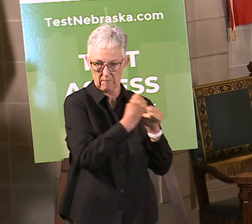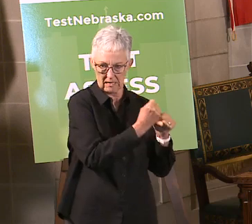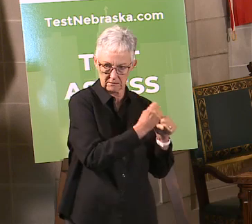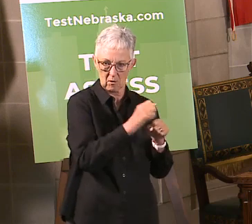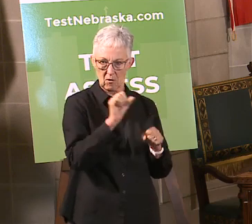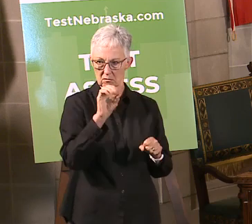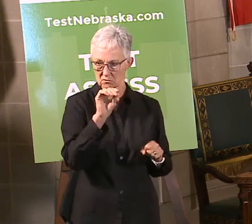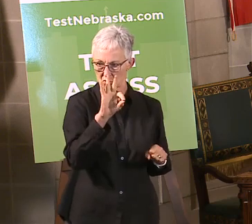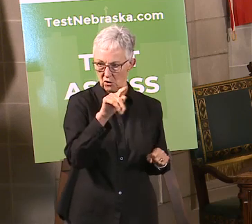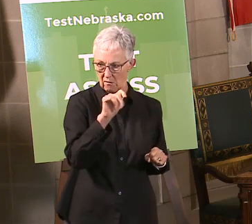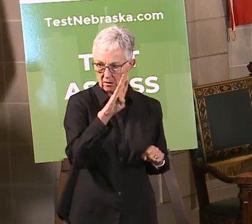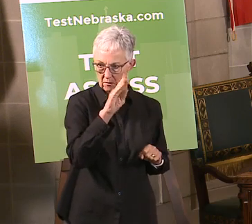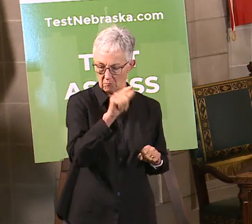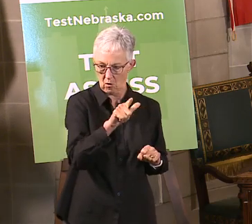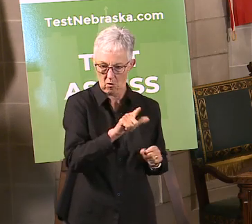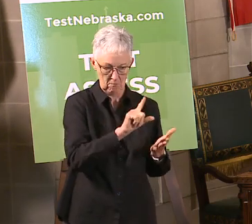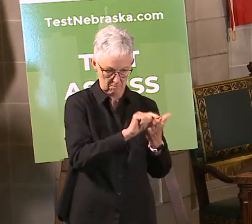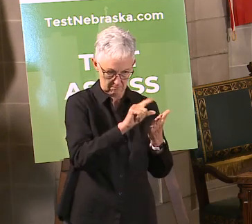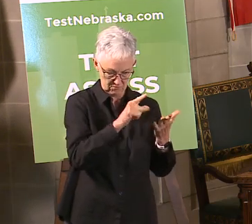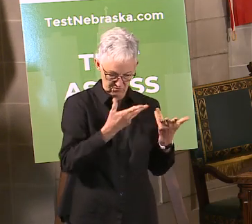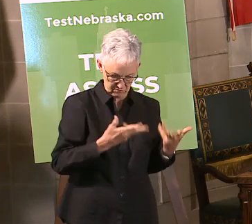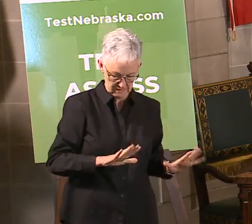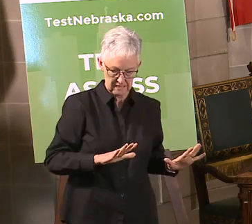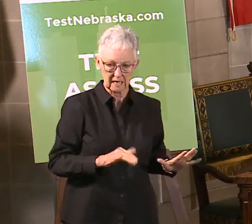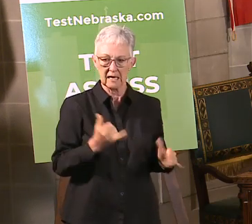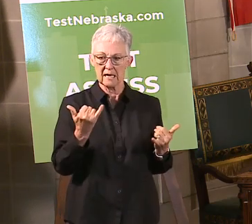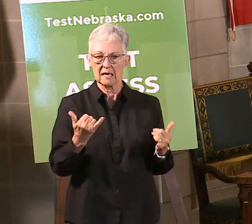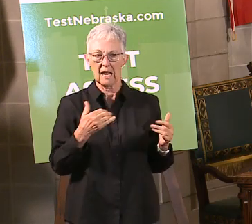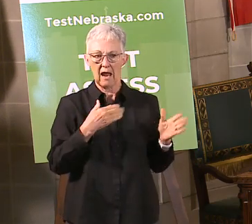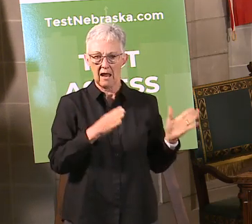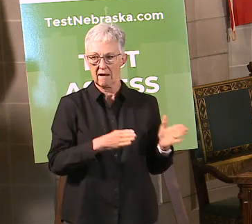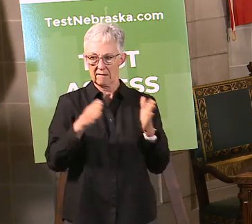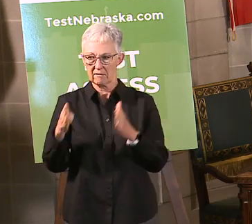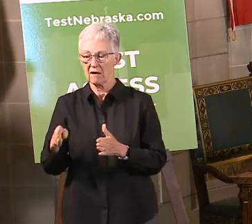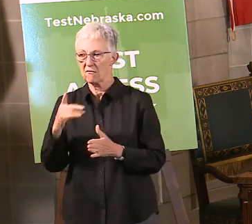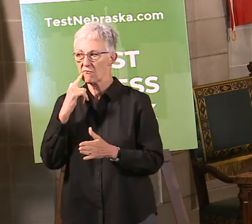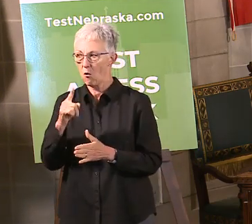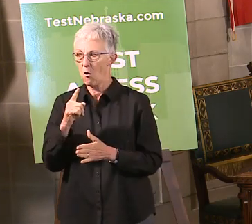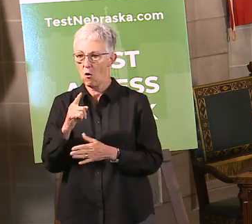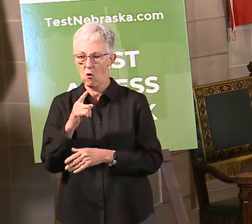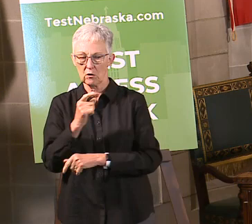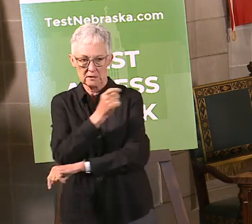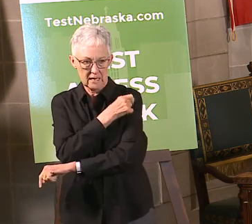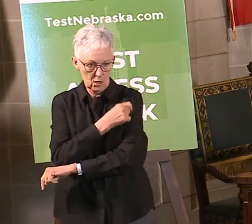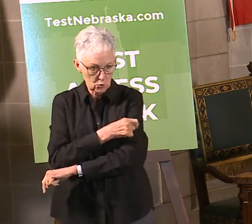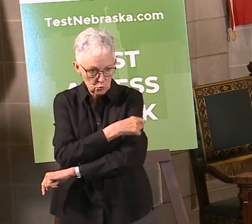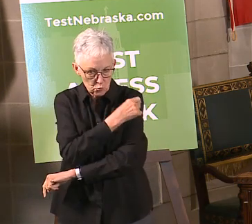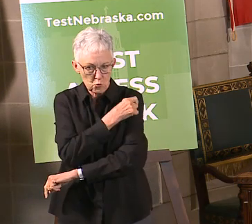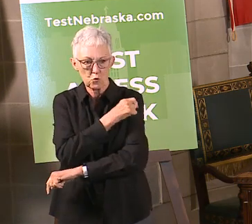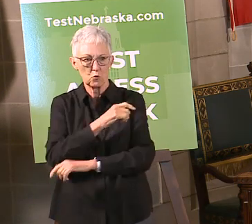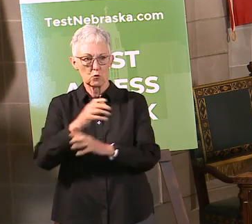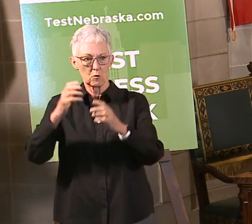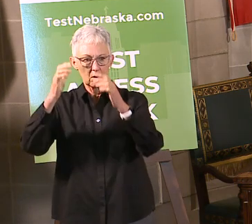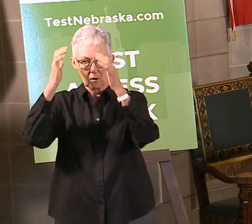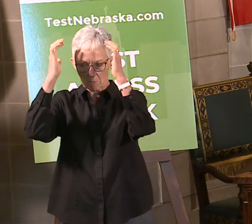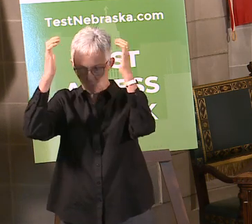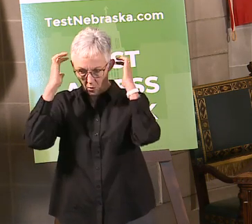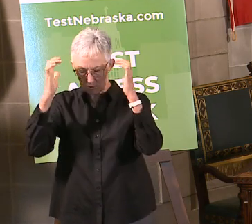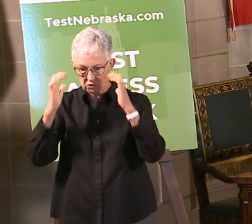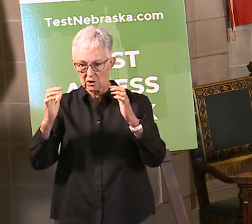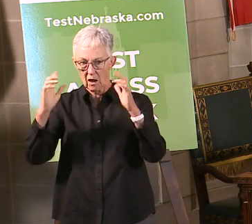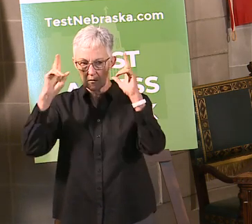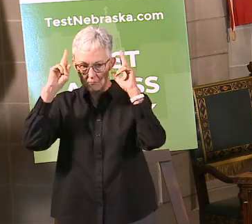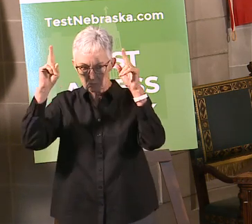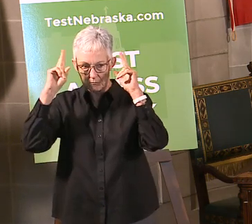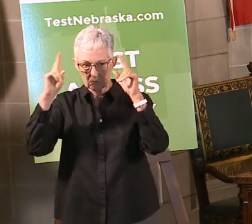also have published the guidance documents for body art, for our barbershops and salons, and for massage